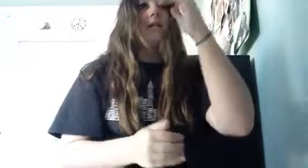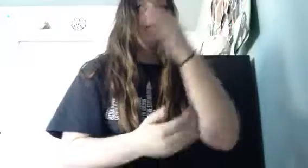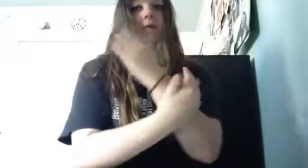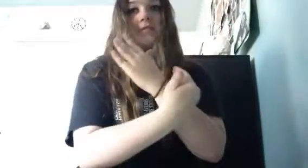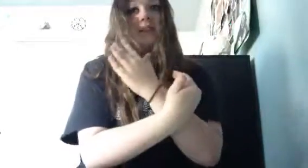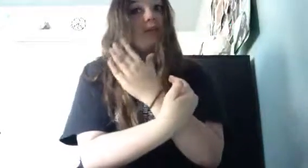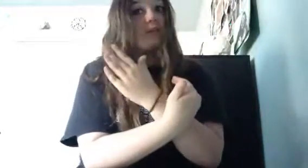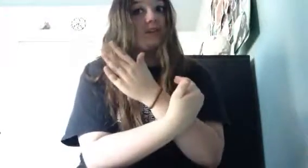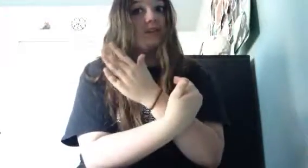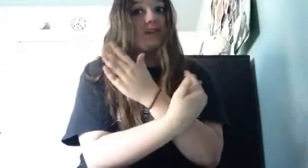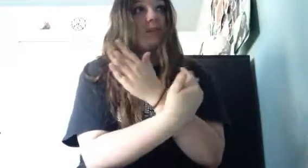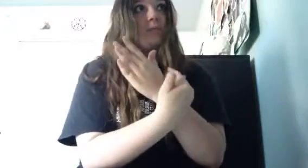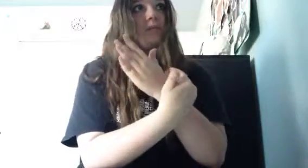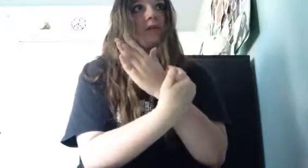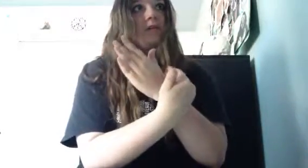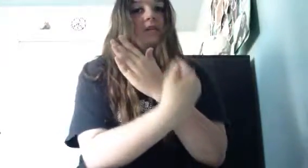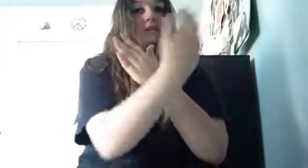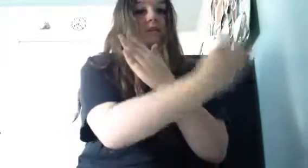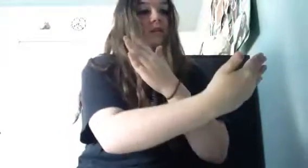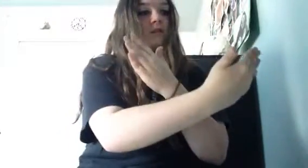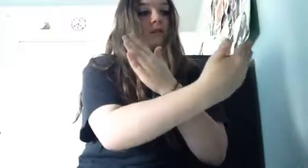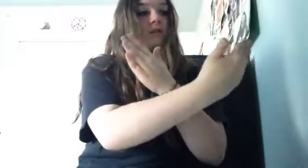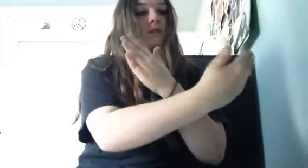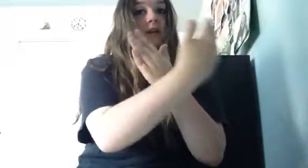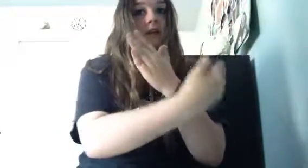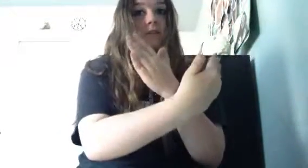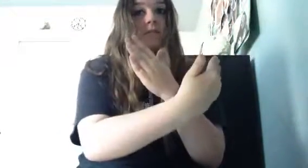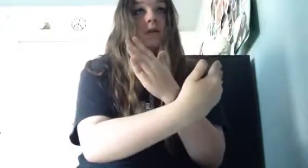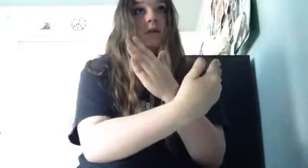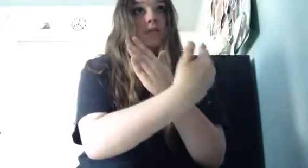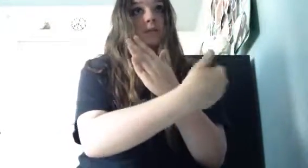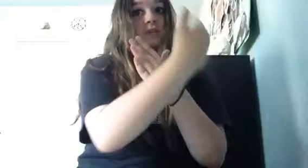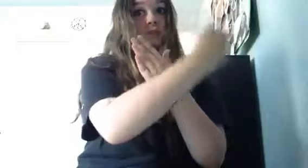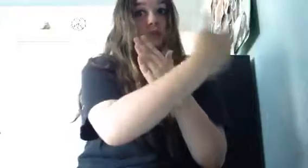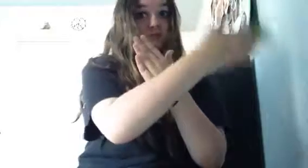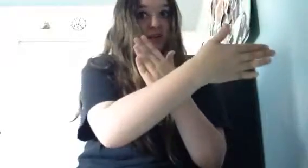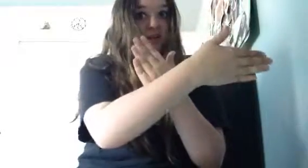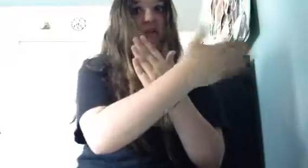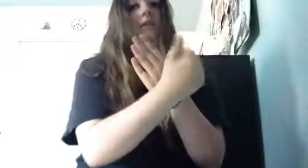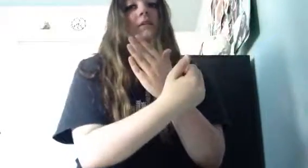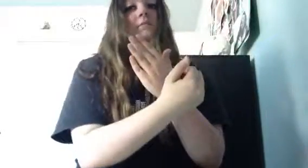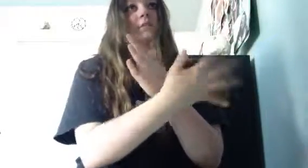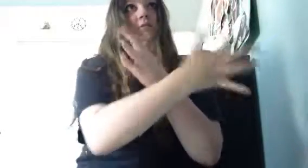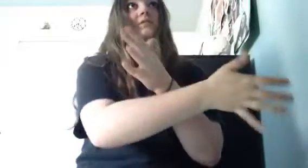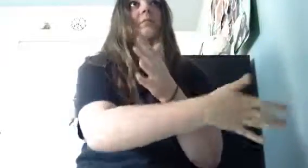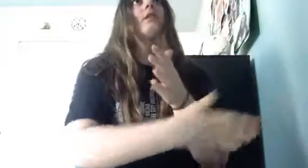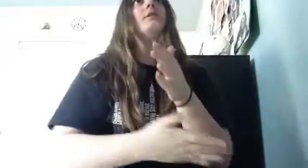they're both together with the like they're both together like there's a car and then him but it was him and his friend but they were in separate cars